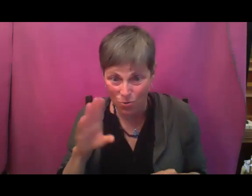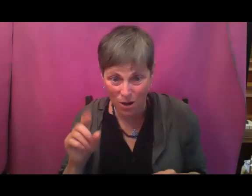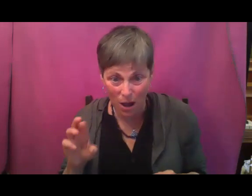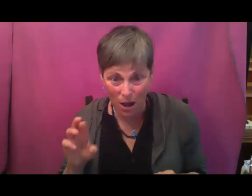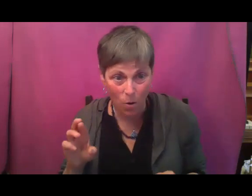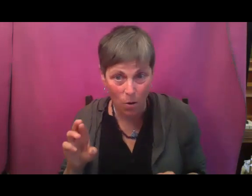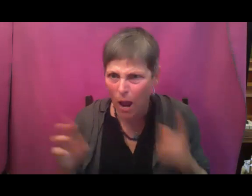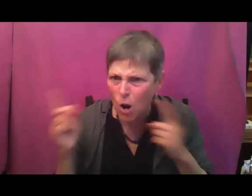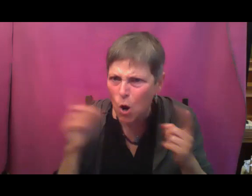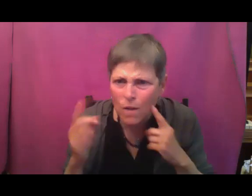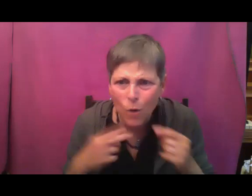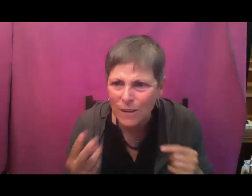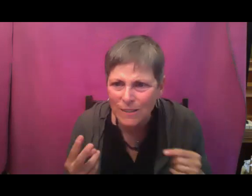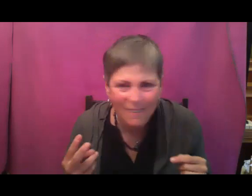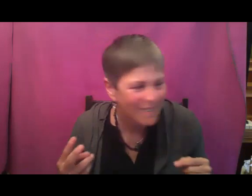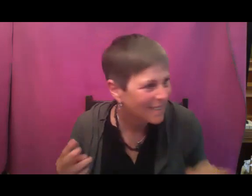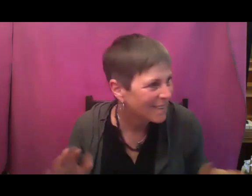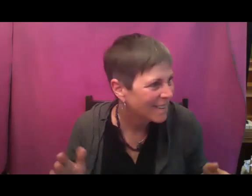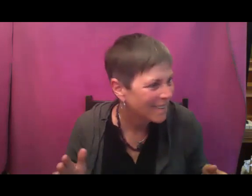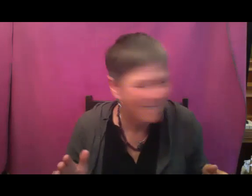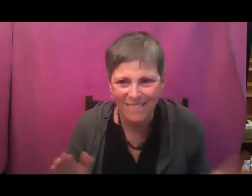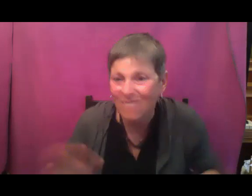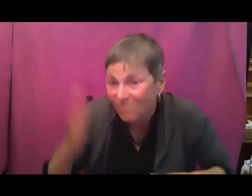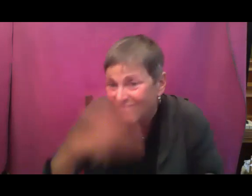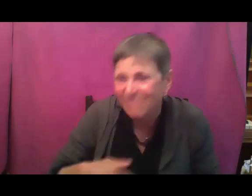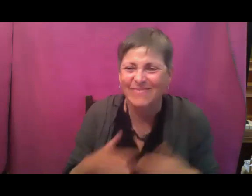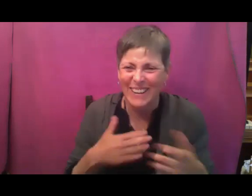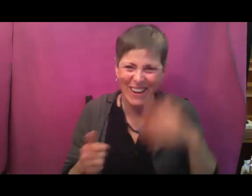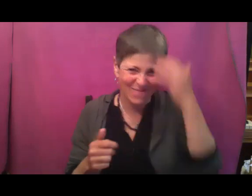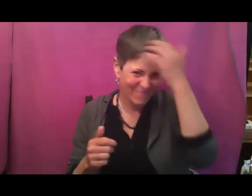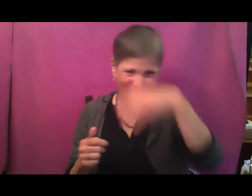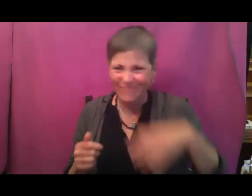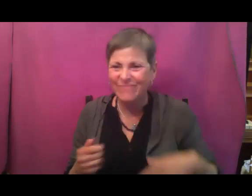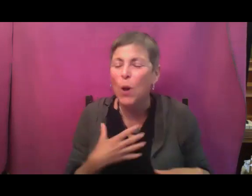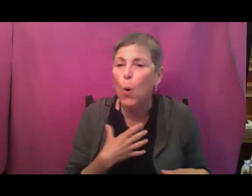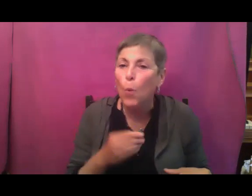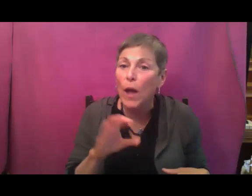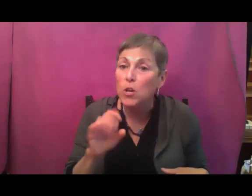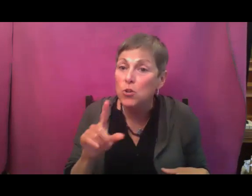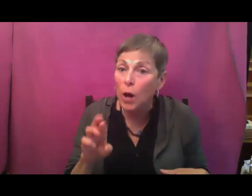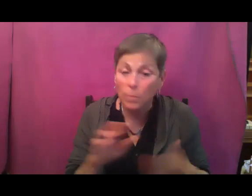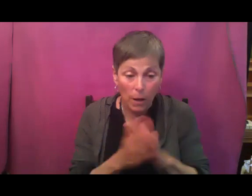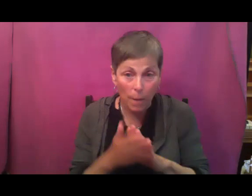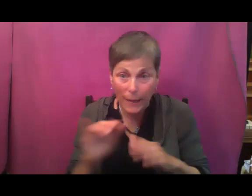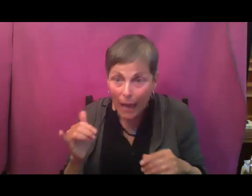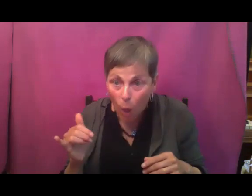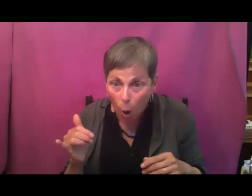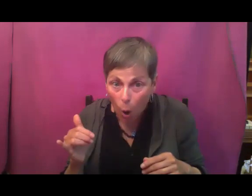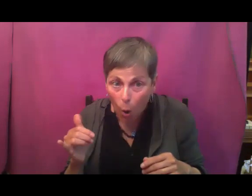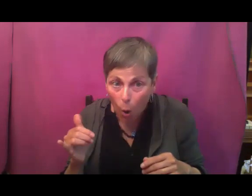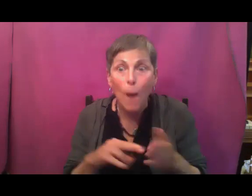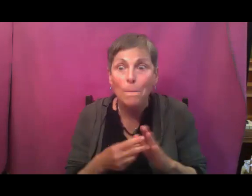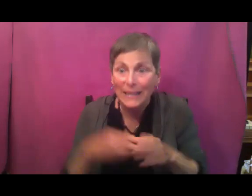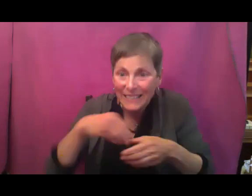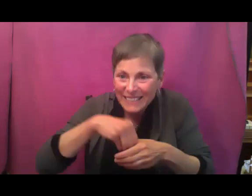What's that? Oh, okay. So if those white cucumbers are turning yellow, they are maturing seeds.